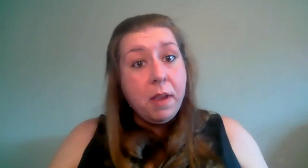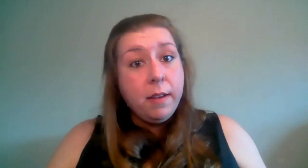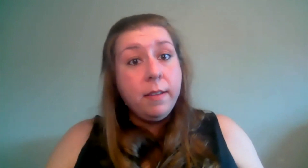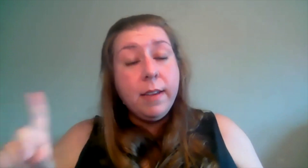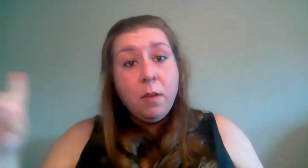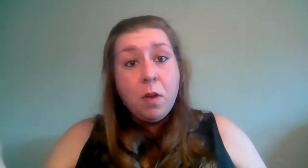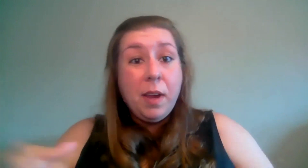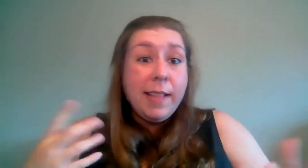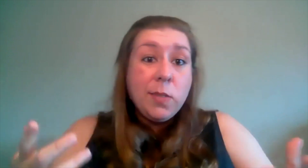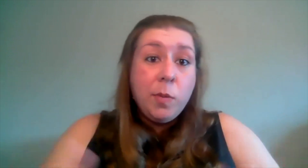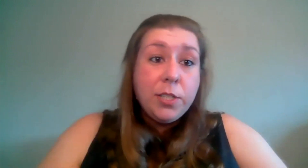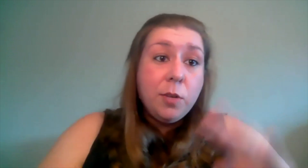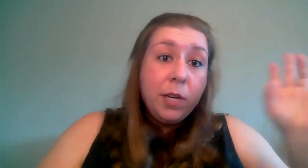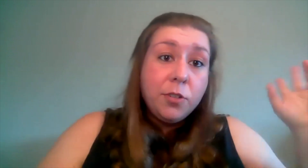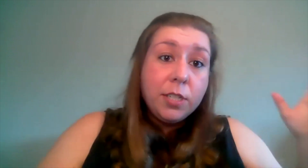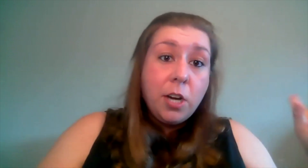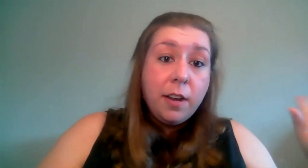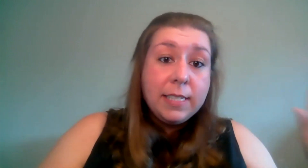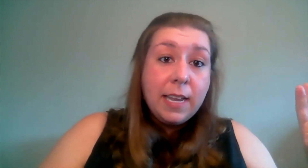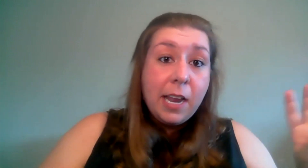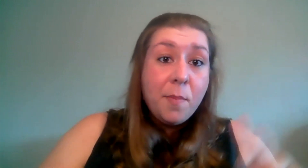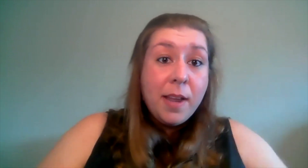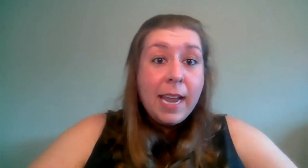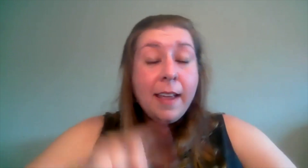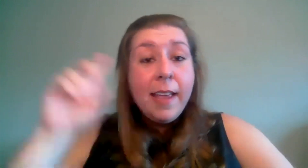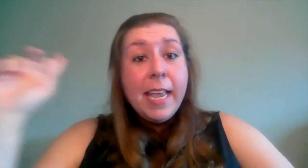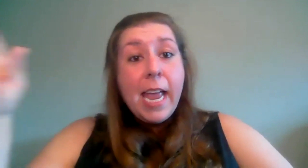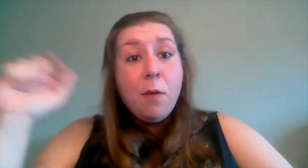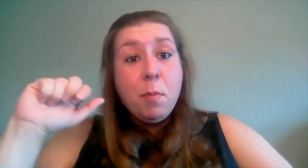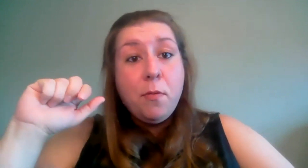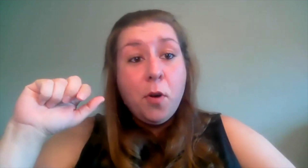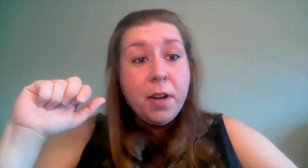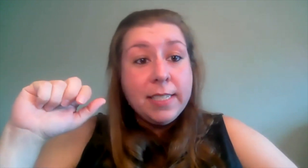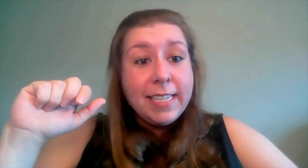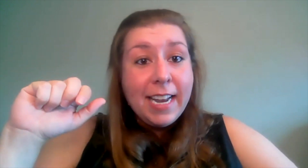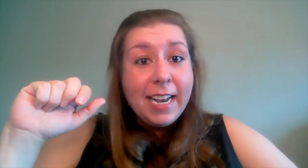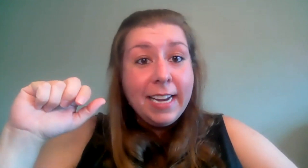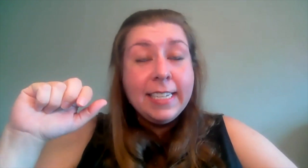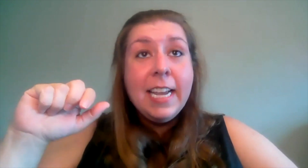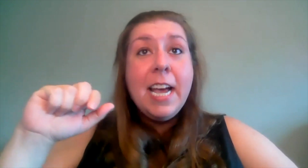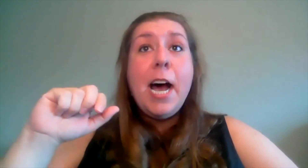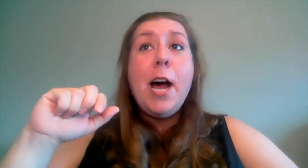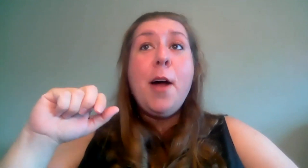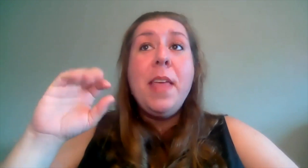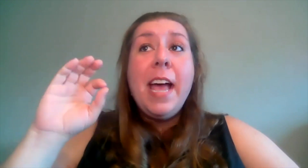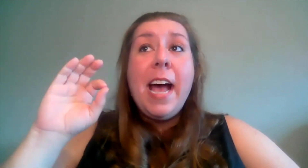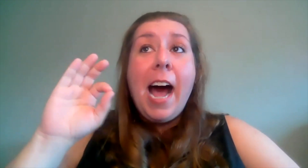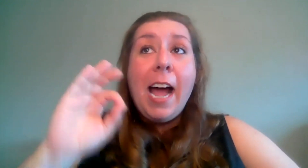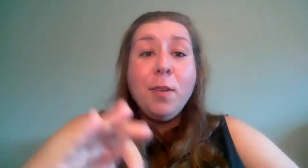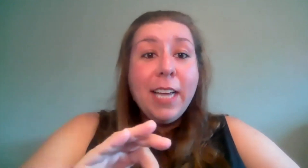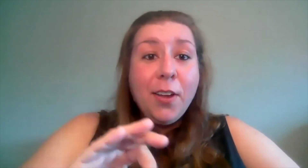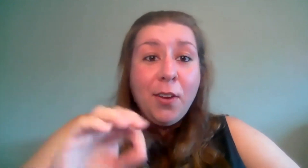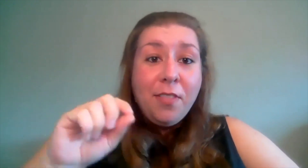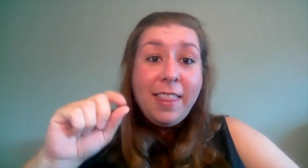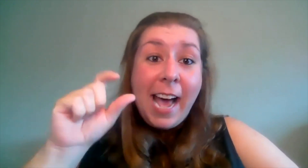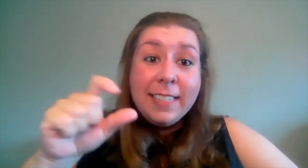it in one week that's what we do we usually start on a sunday or monday and we perform it on sunday night um i will tell you that